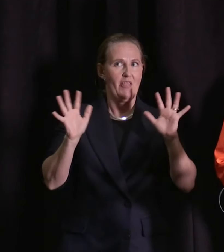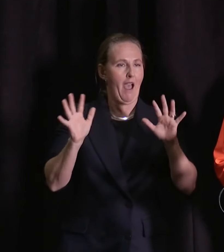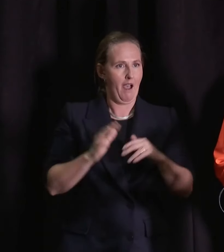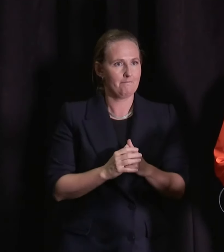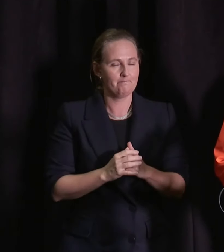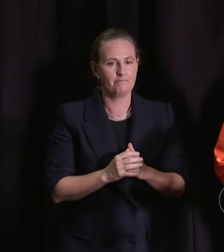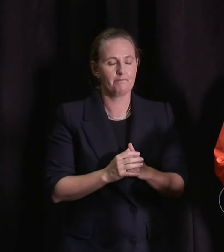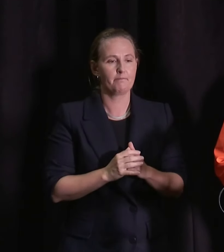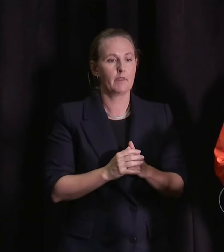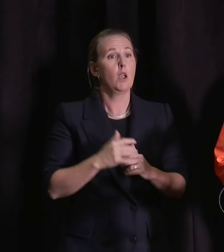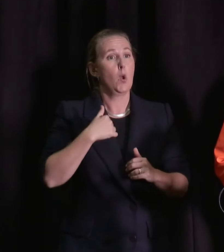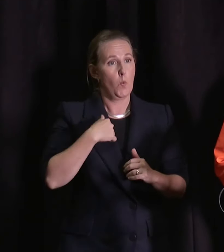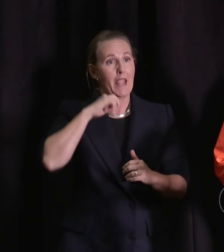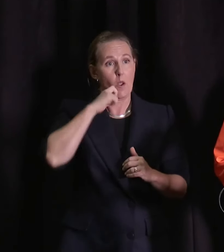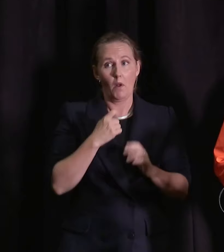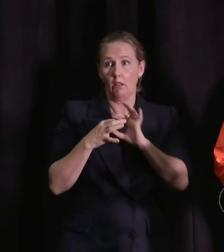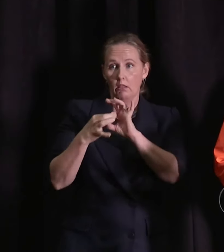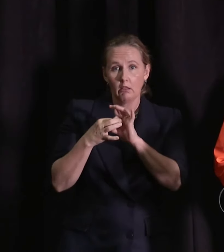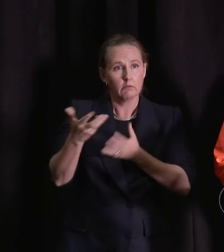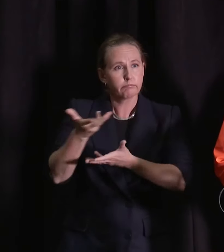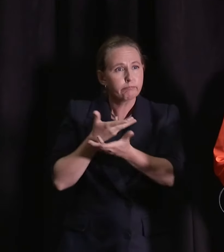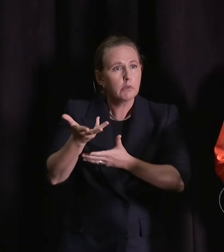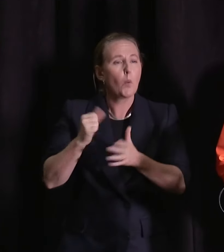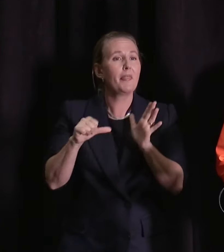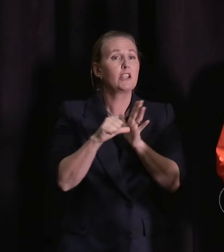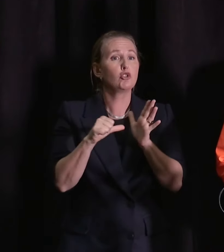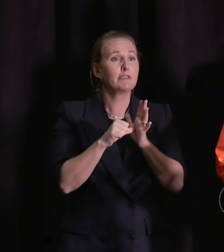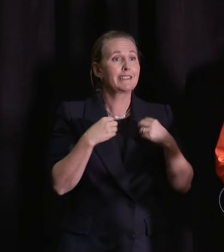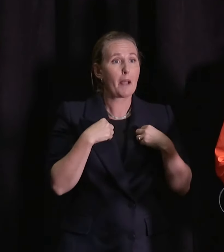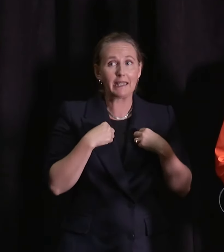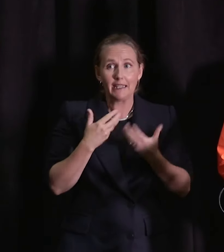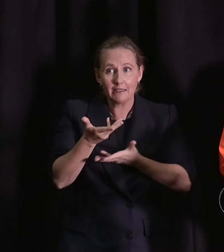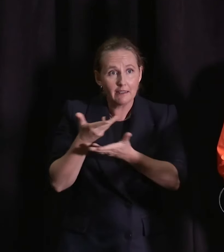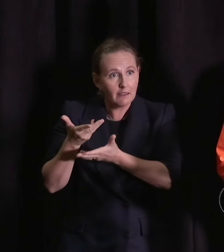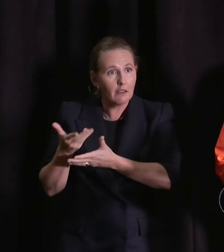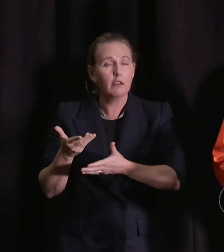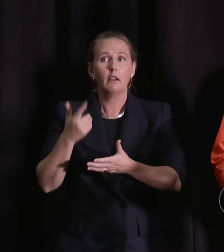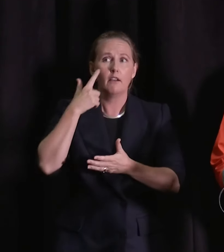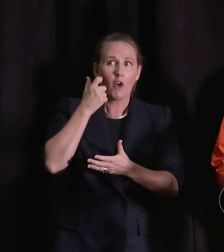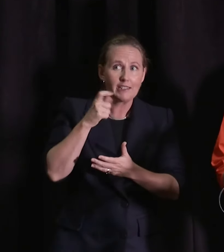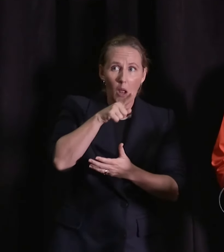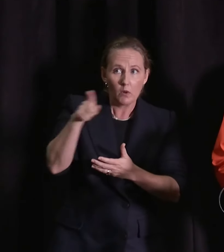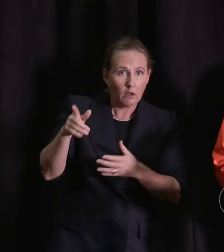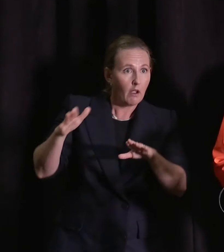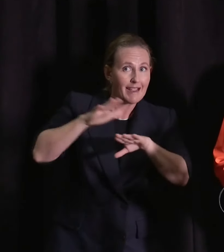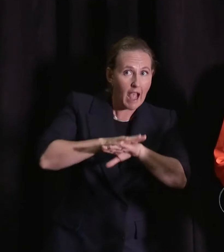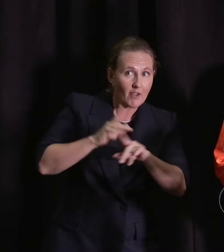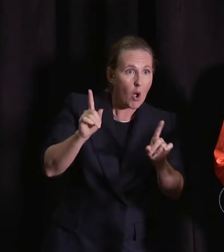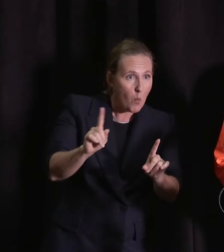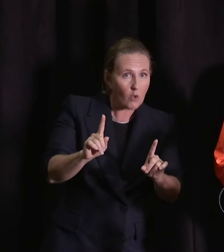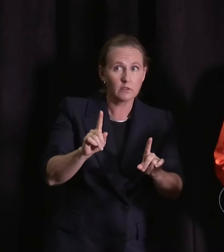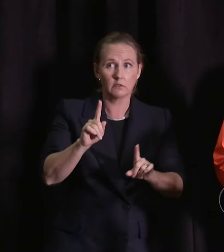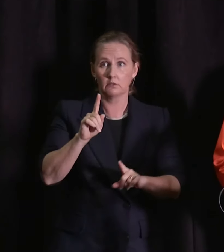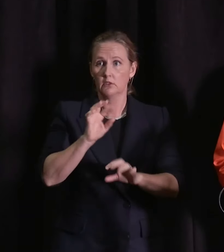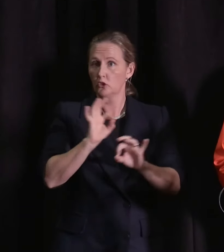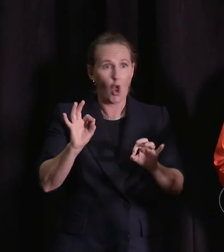And that will include working with the insurance companies to get a good handle on how much of the damage will be covered by insurance and how much won't be. It